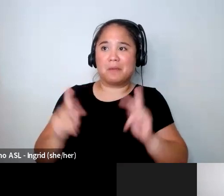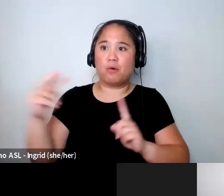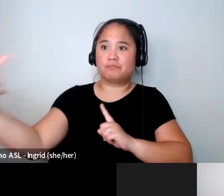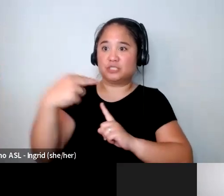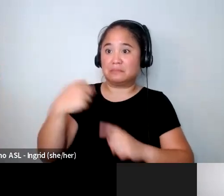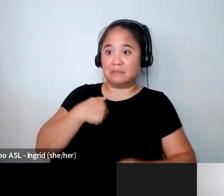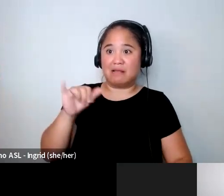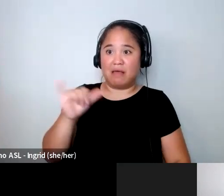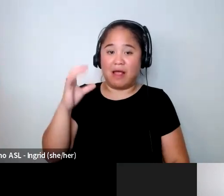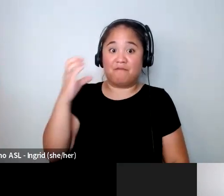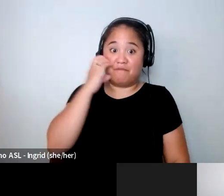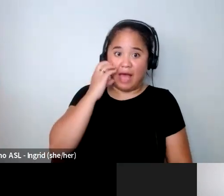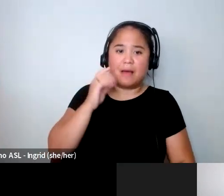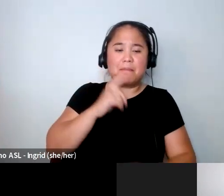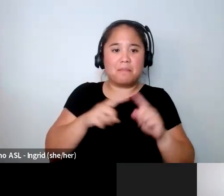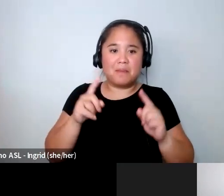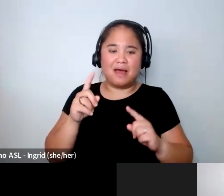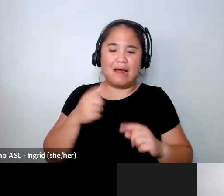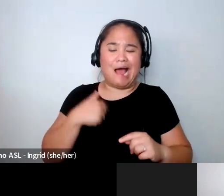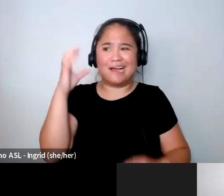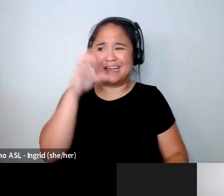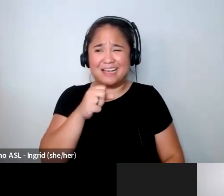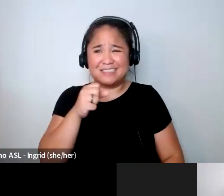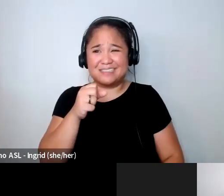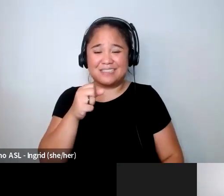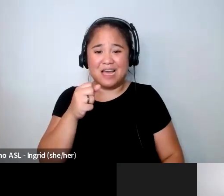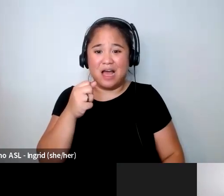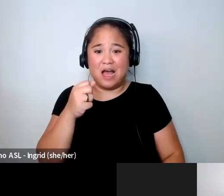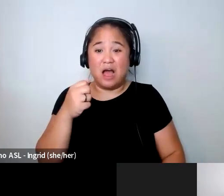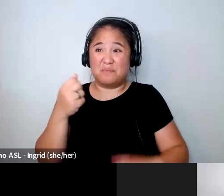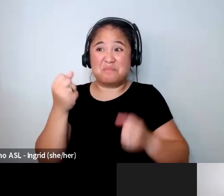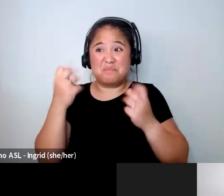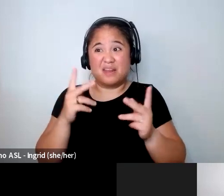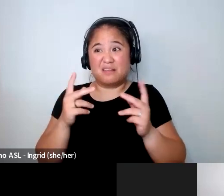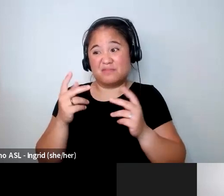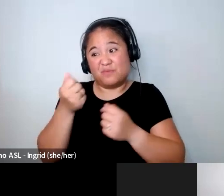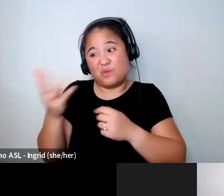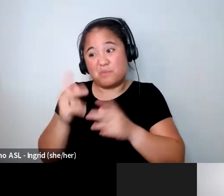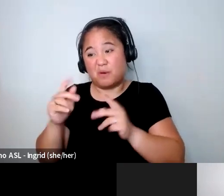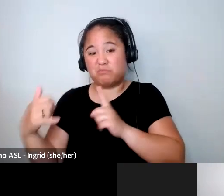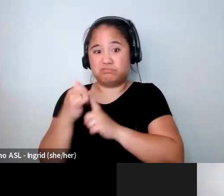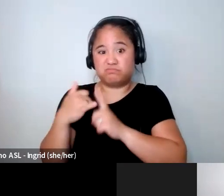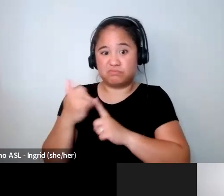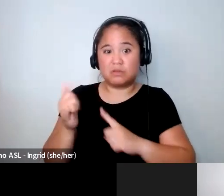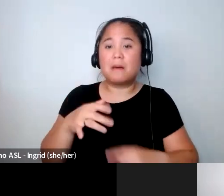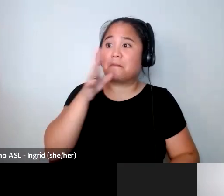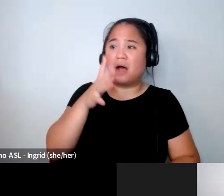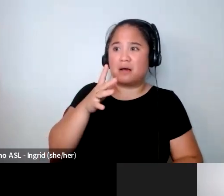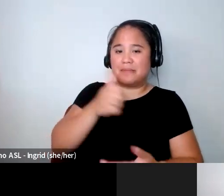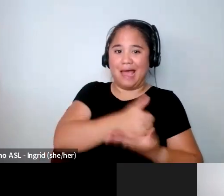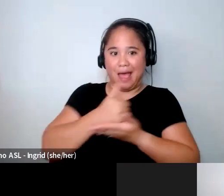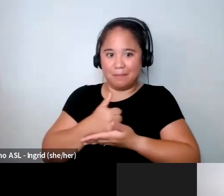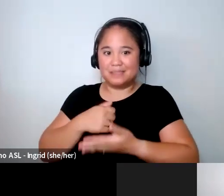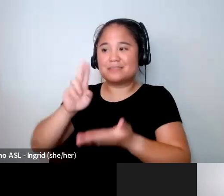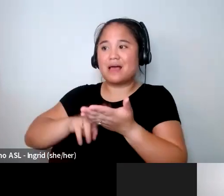like I guess to the point where I was bullied for being fat right and so my mom signed me up for this swim team